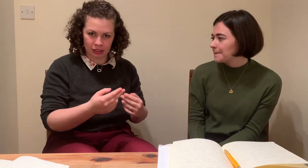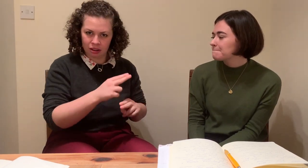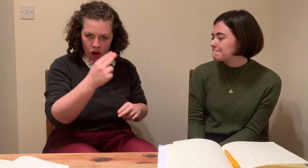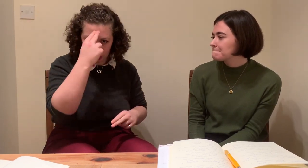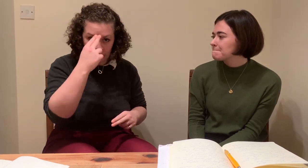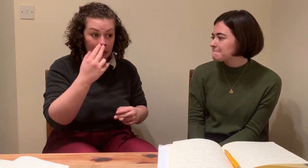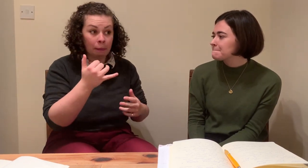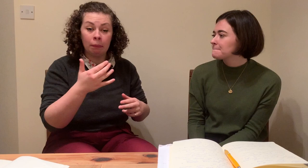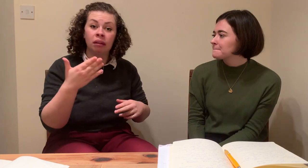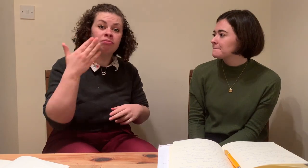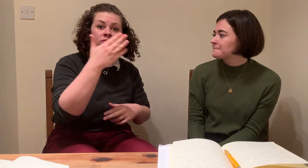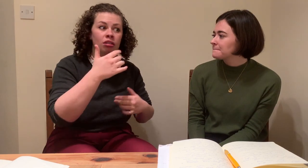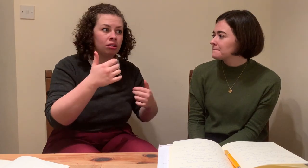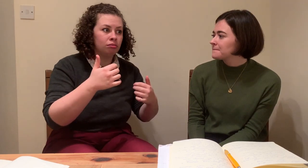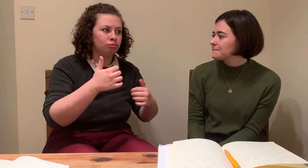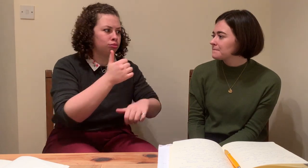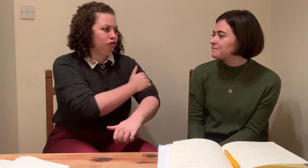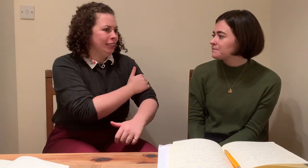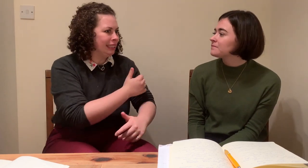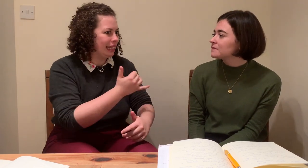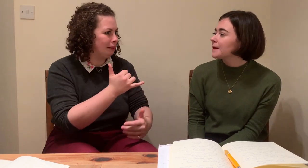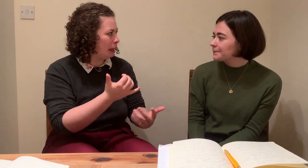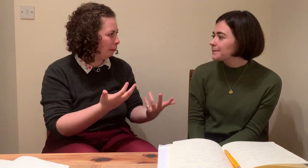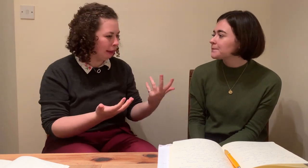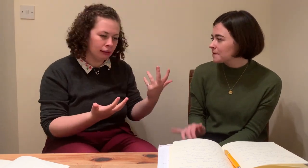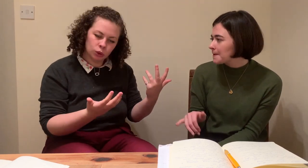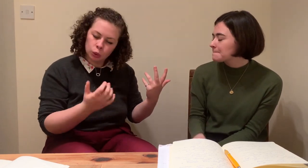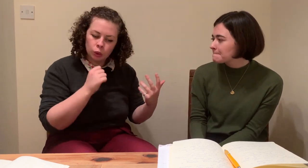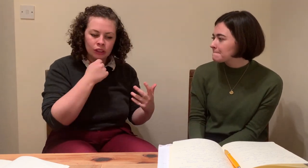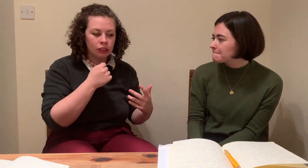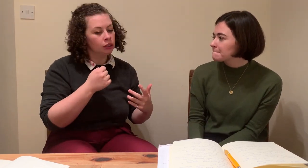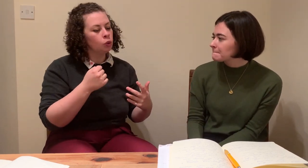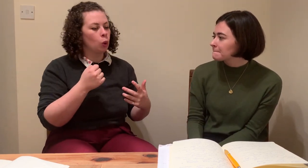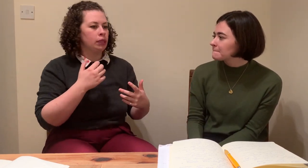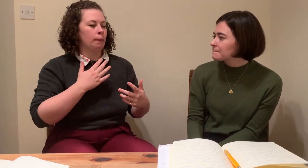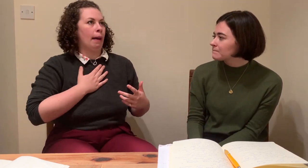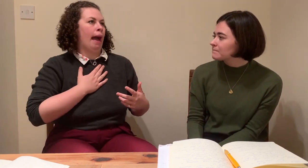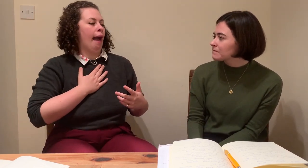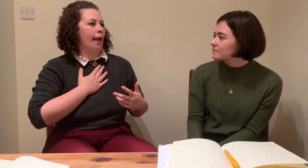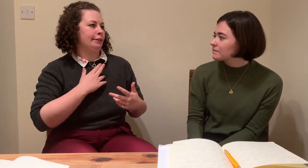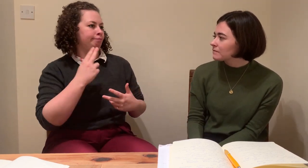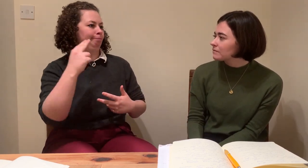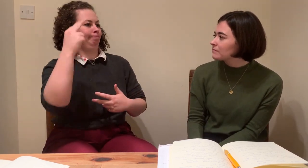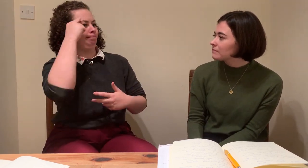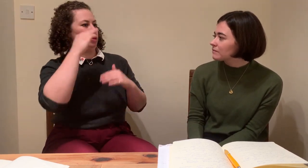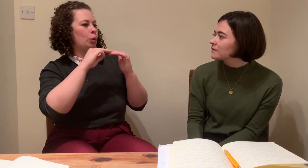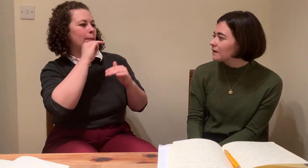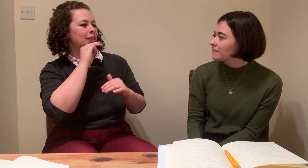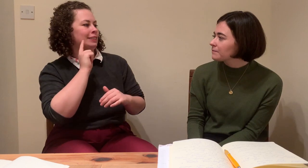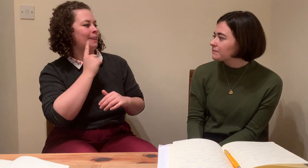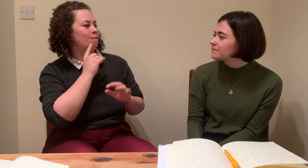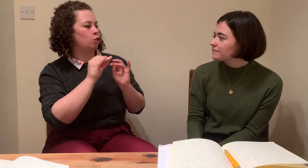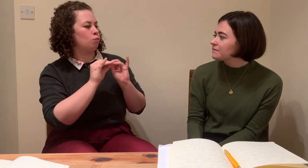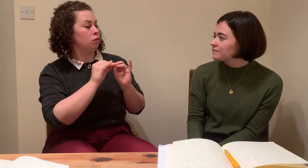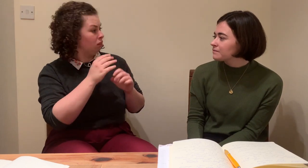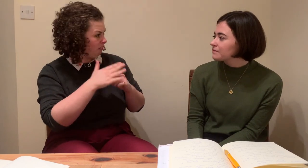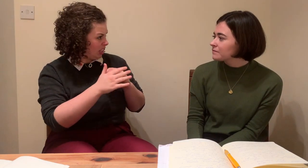I was much more aware of my own interpretation through it. Yeah, You know, because they were depending on what I was producing to be able to relay that into international